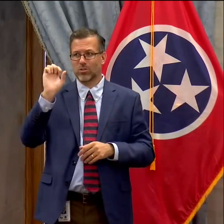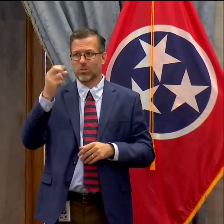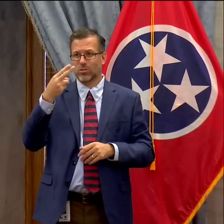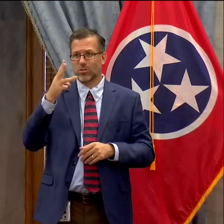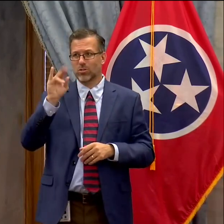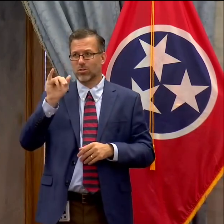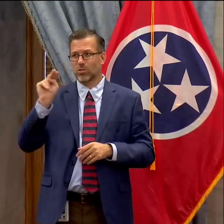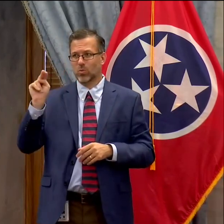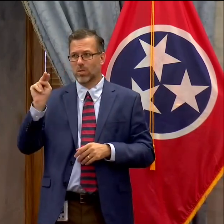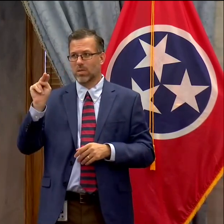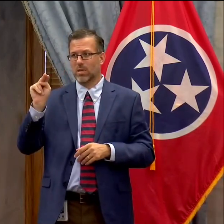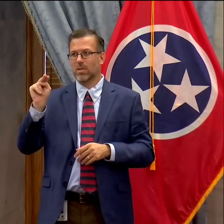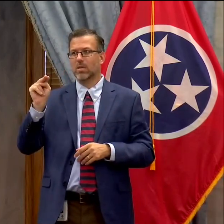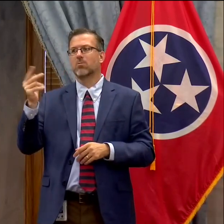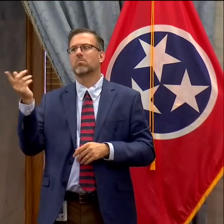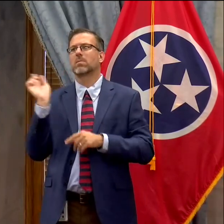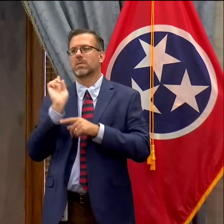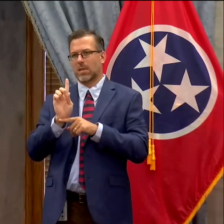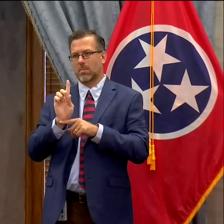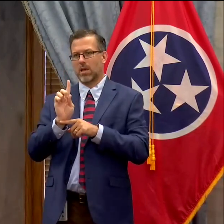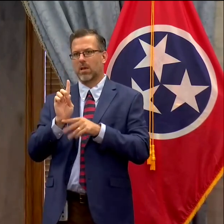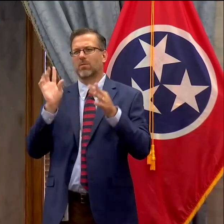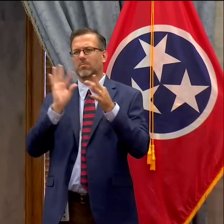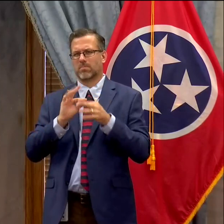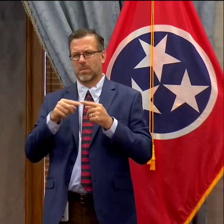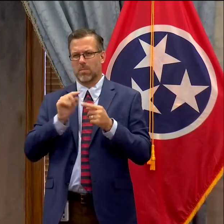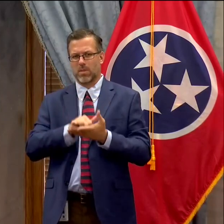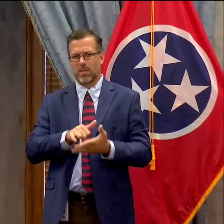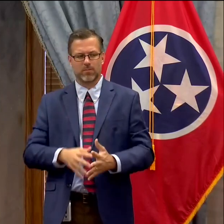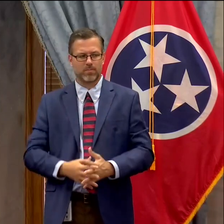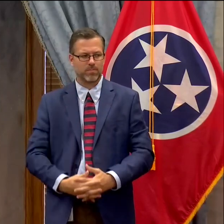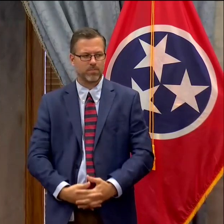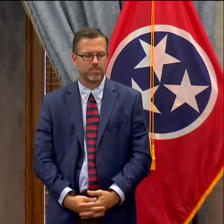please step up and uh and give the particulars about that.